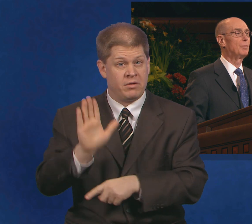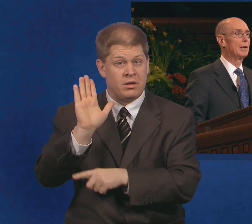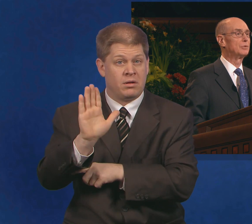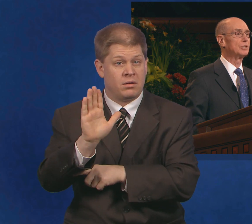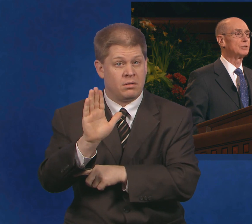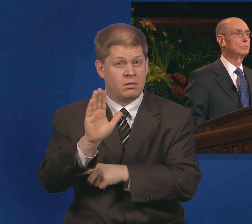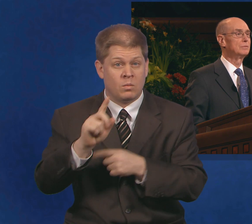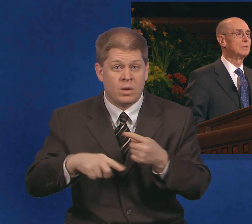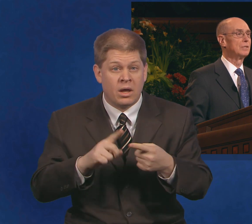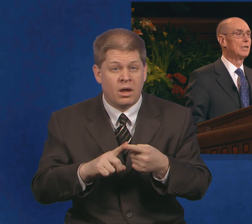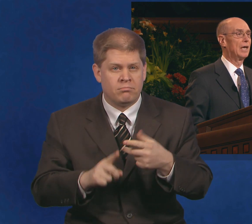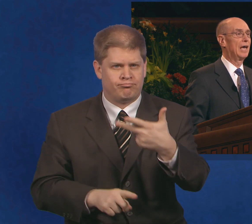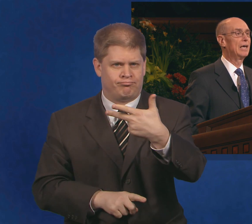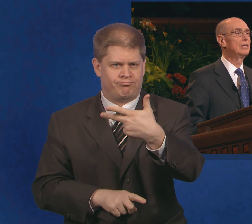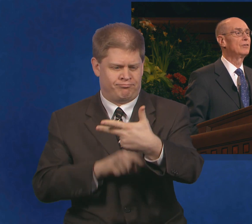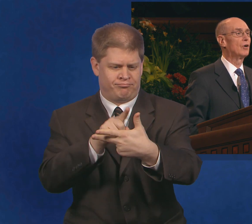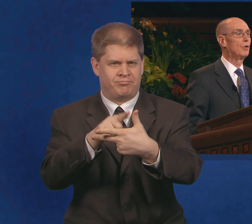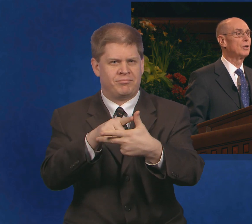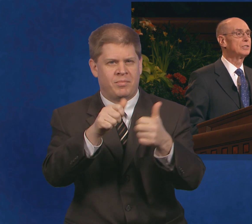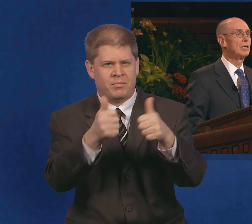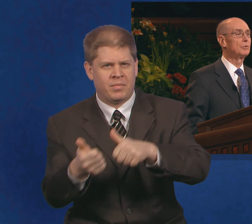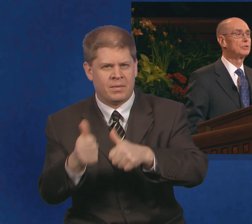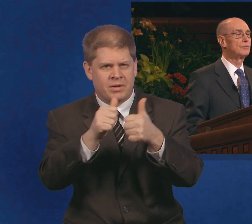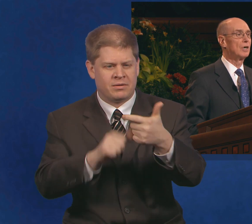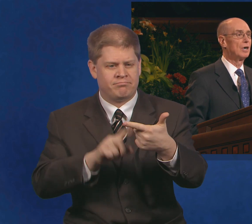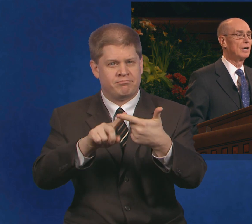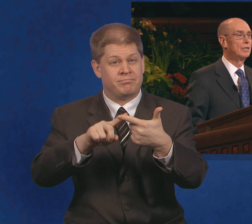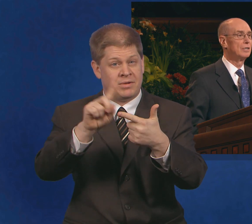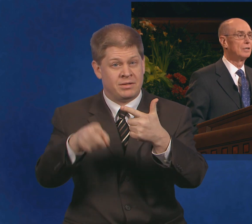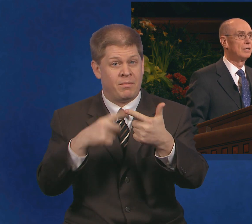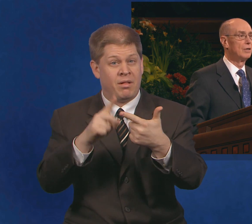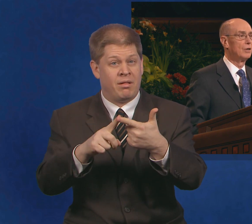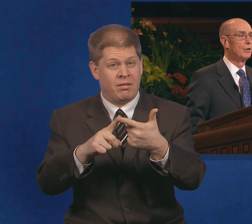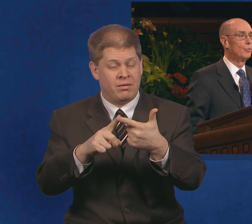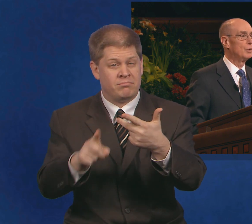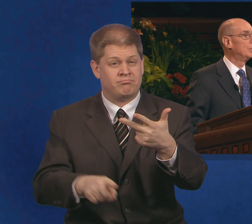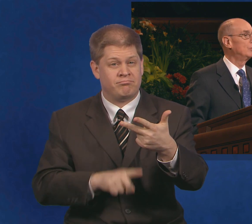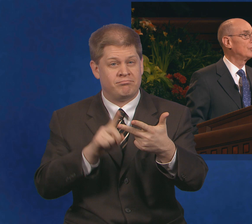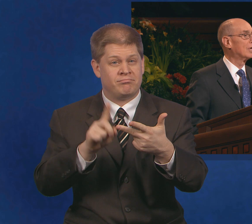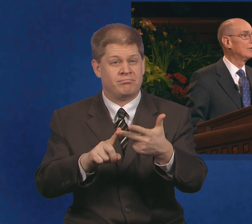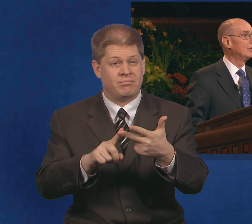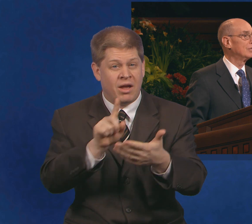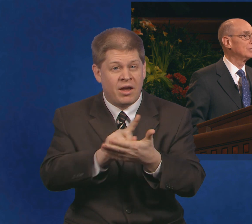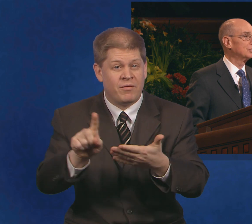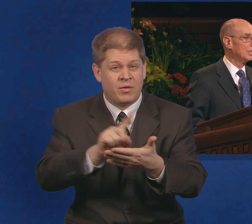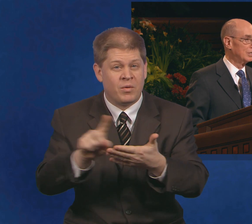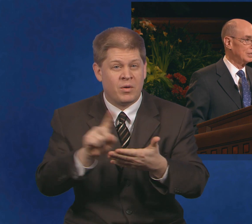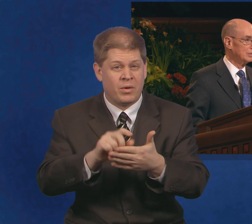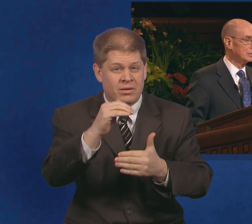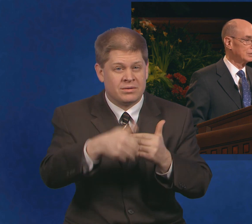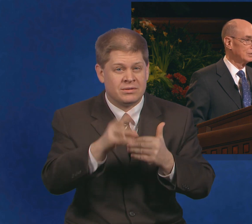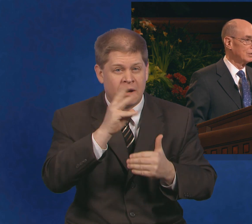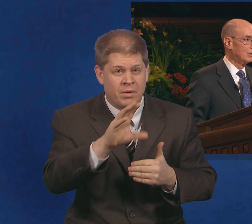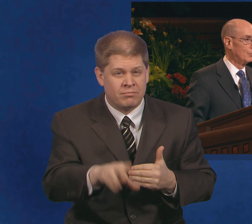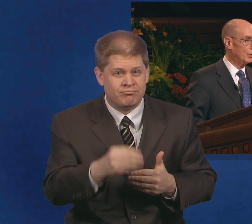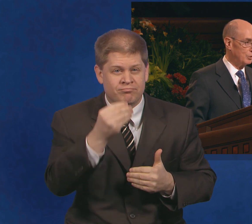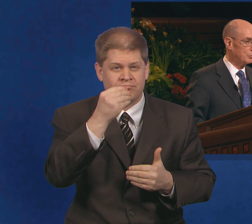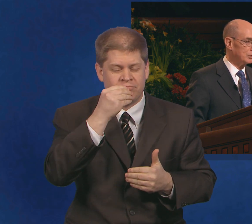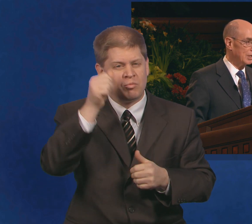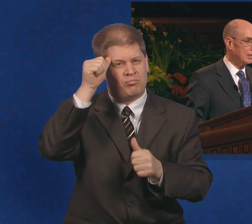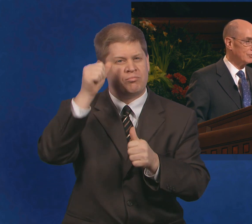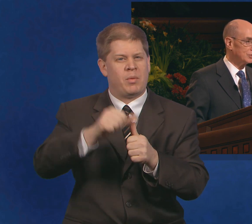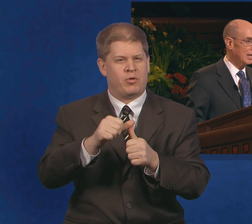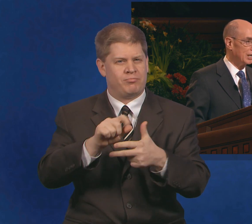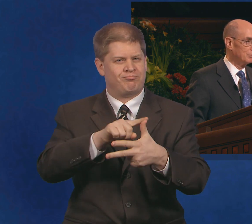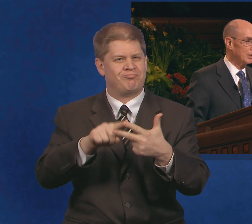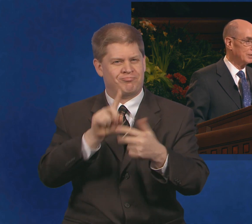waters of baptism and in the holy temples of God. We renew the covenant on Sundays when we